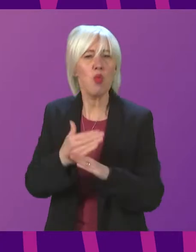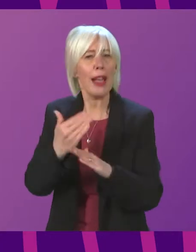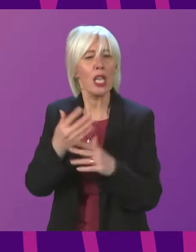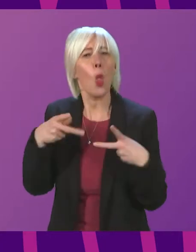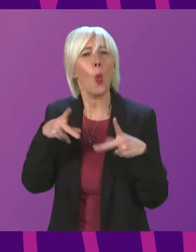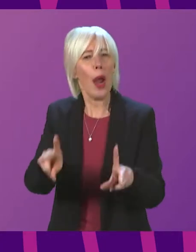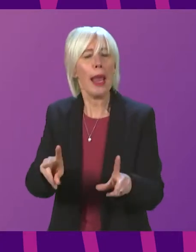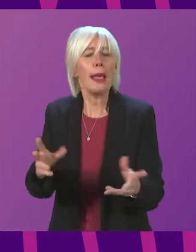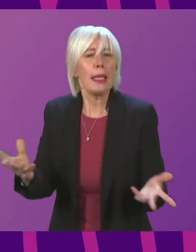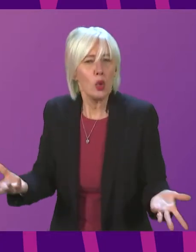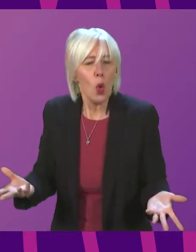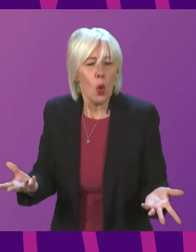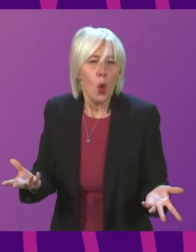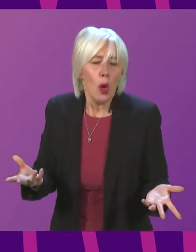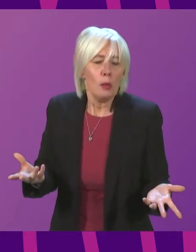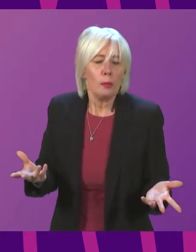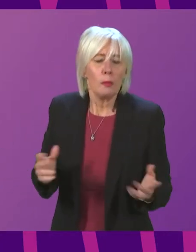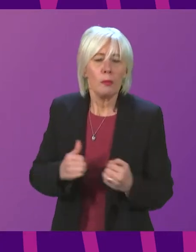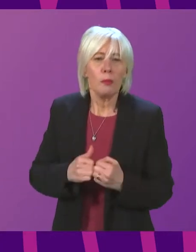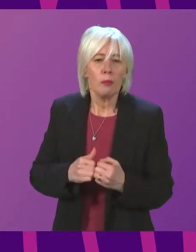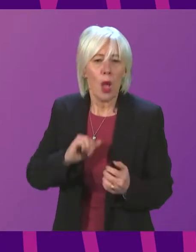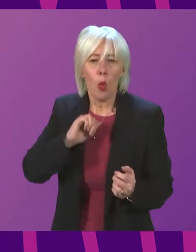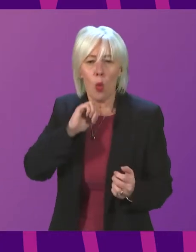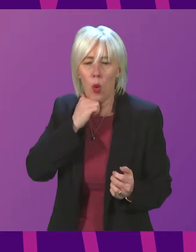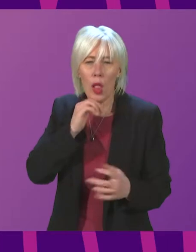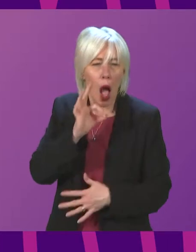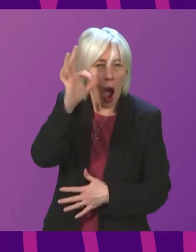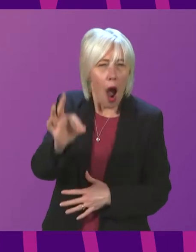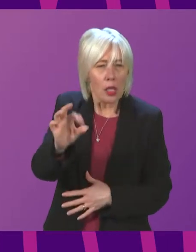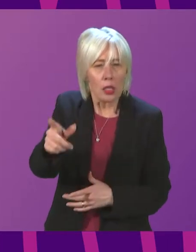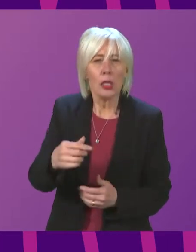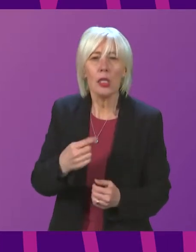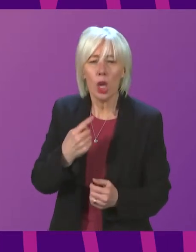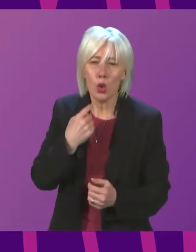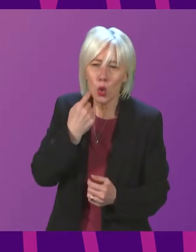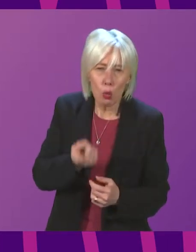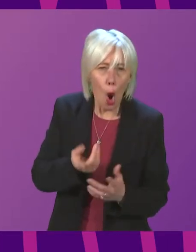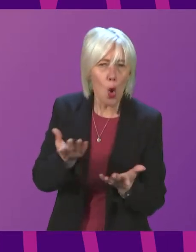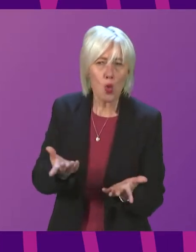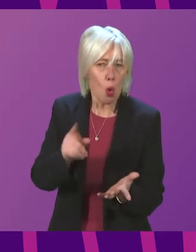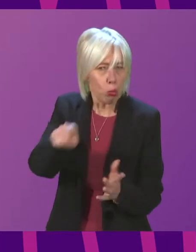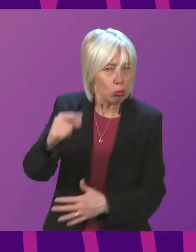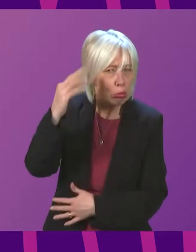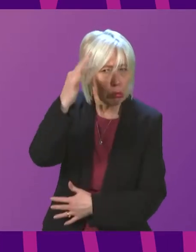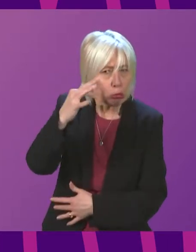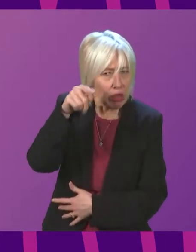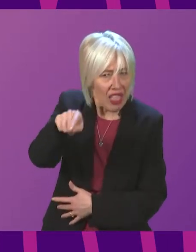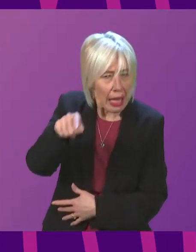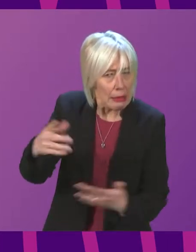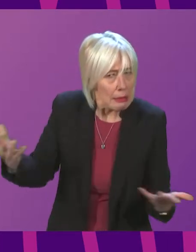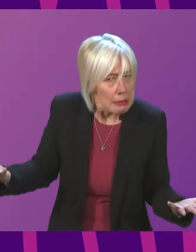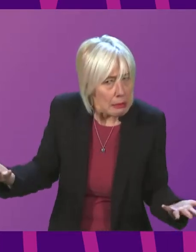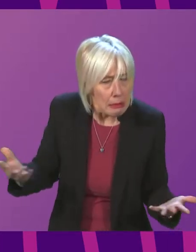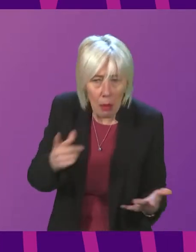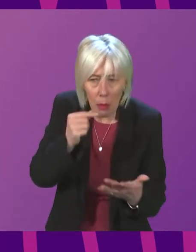And I shall question the company on the extent to which they have considered that option and are